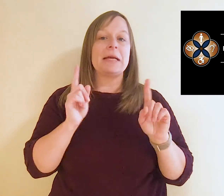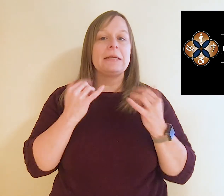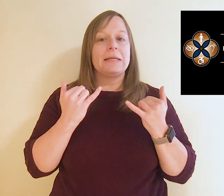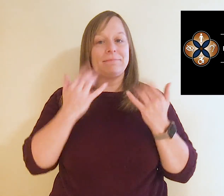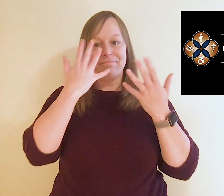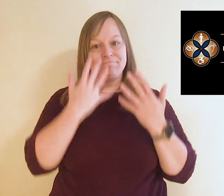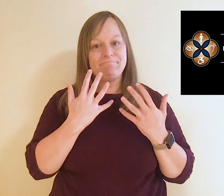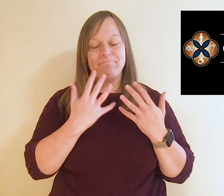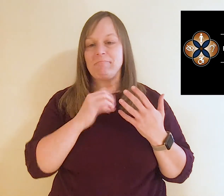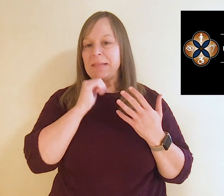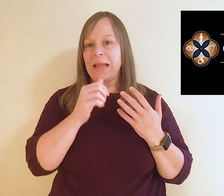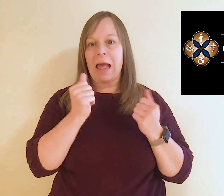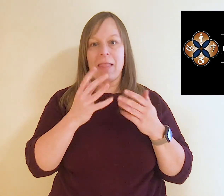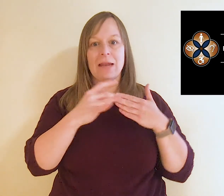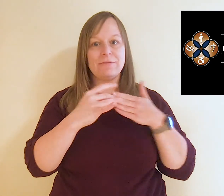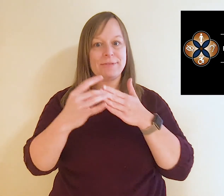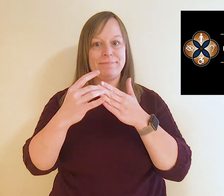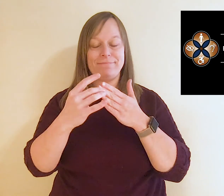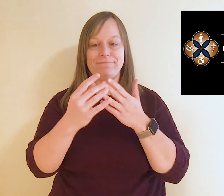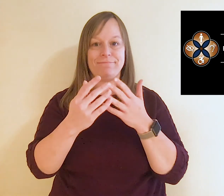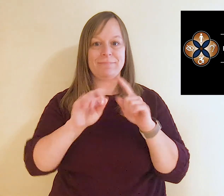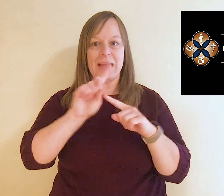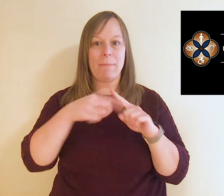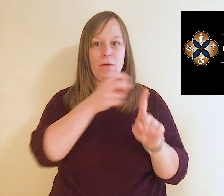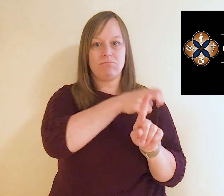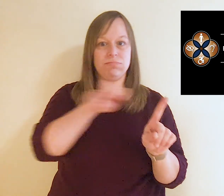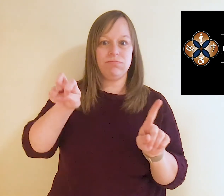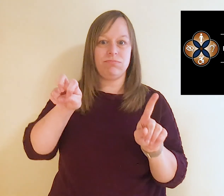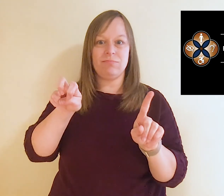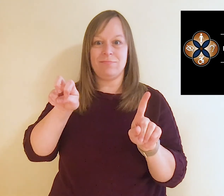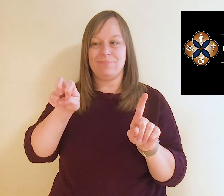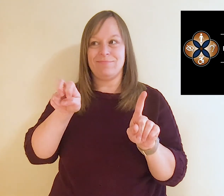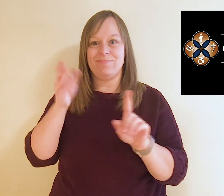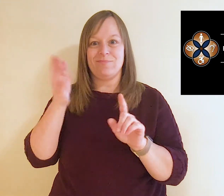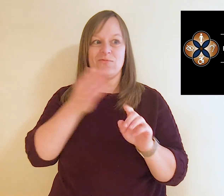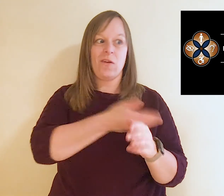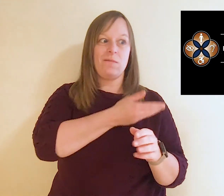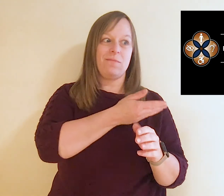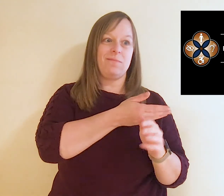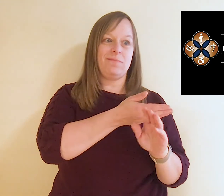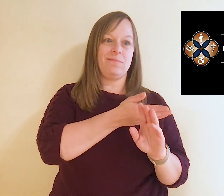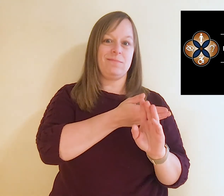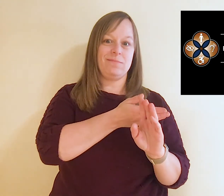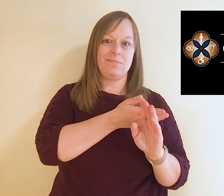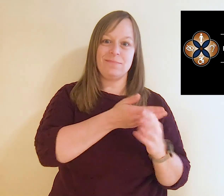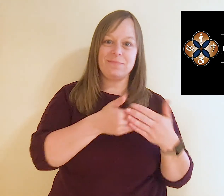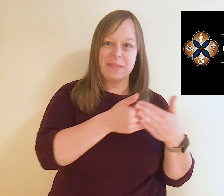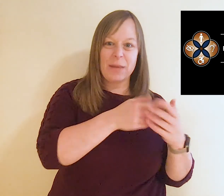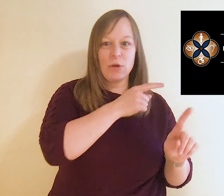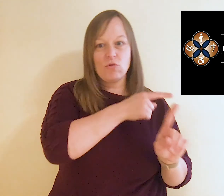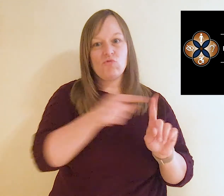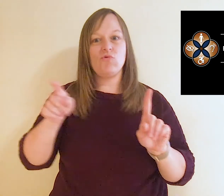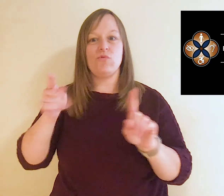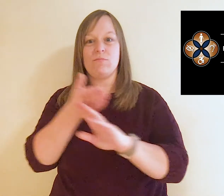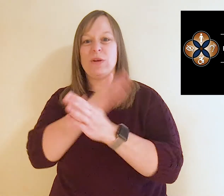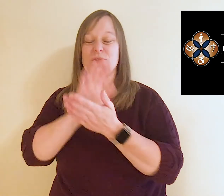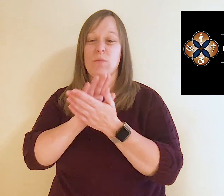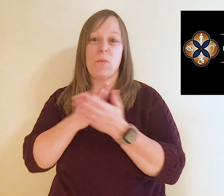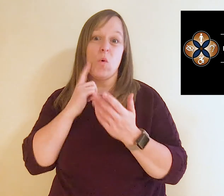Unfortunately, there's not a lot of guidance surrounding transition services right now, but we are working to keep abreast